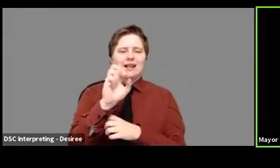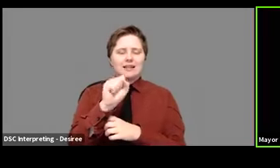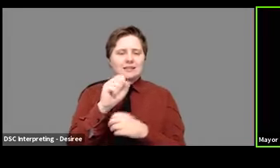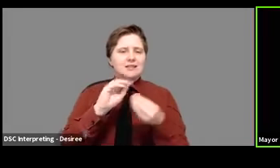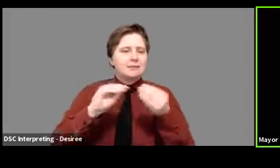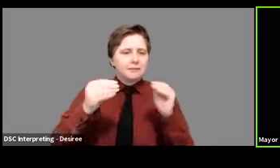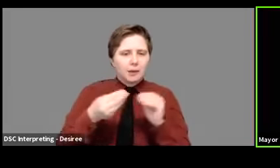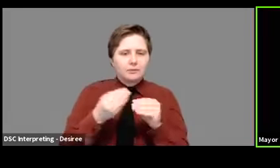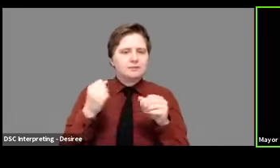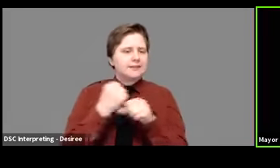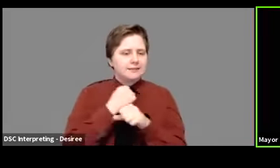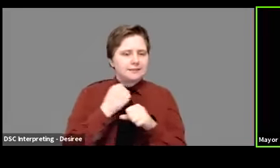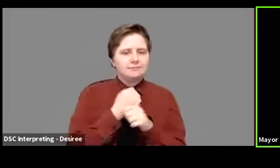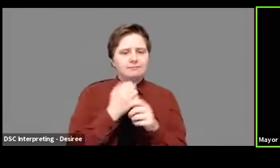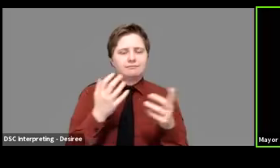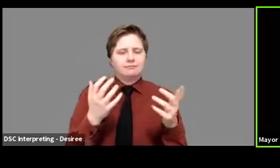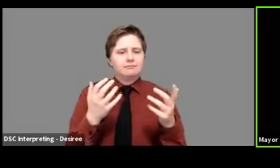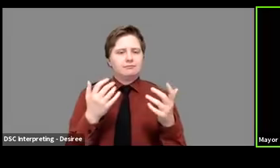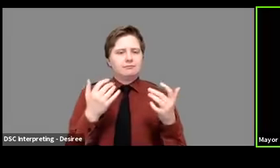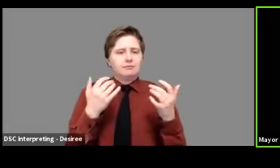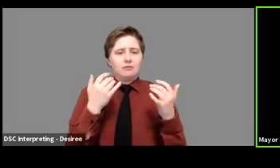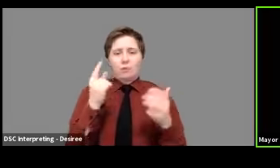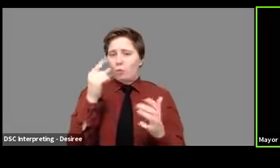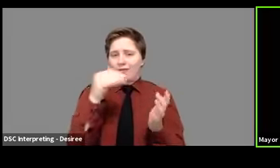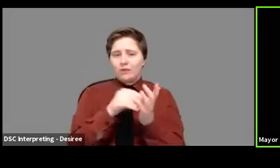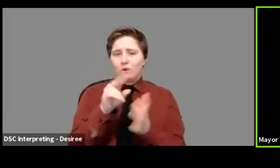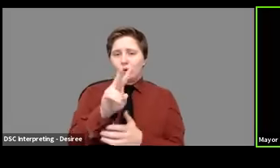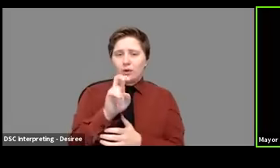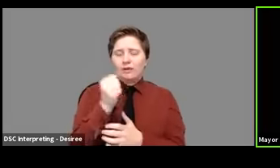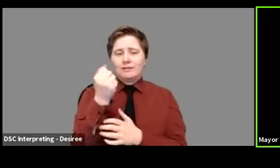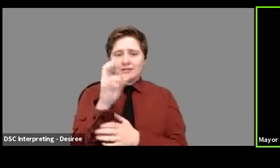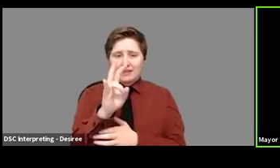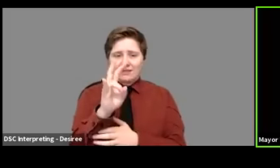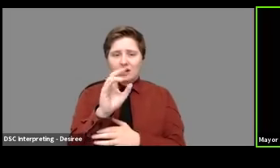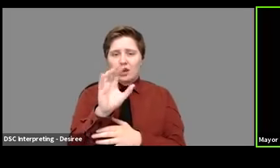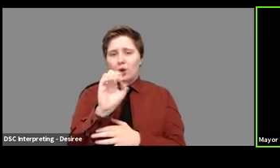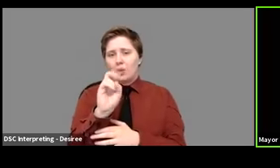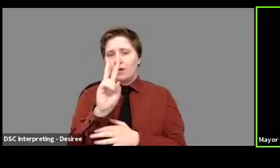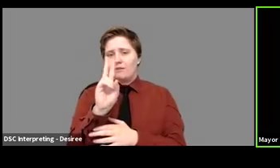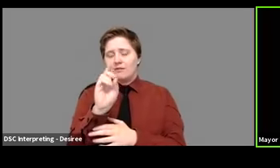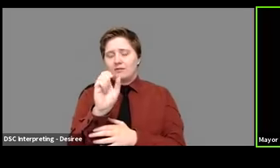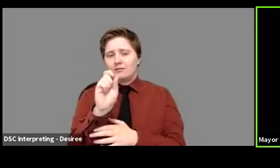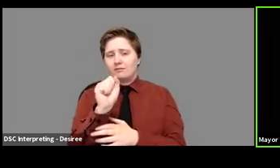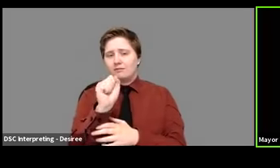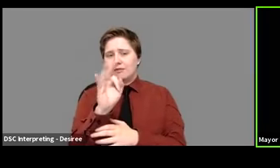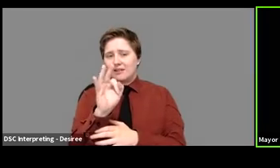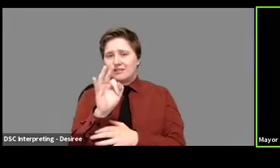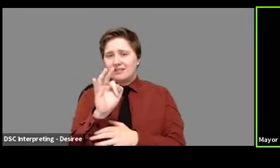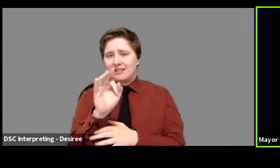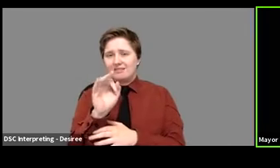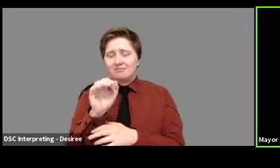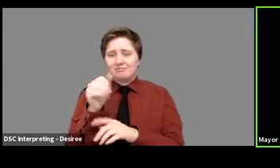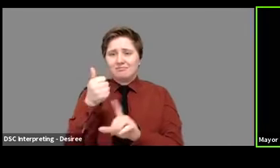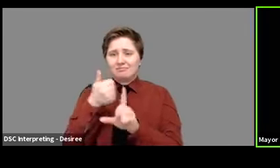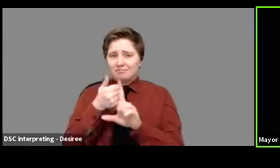there have now been 1,217 COVID-19 cases in Lucas County,